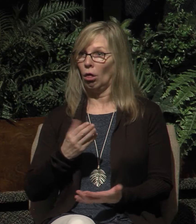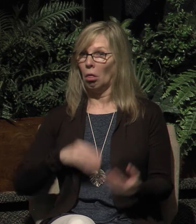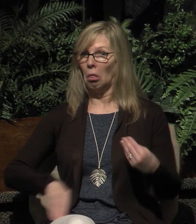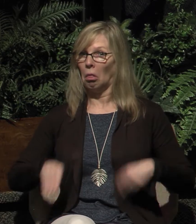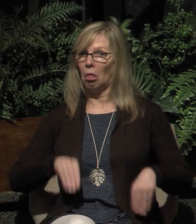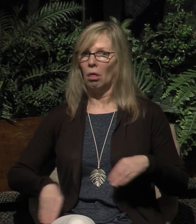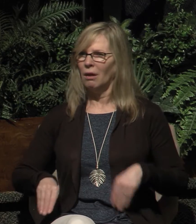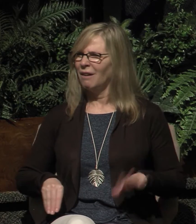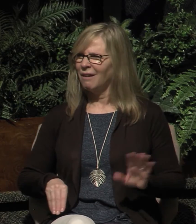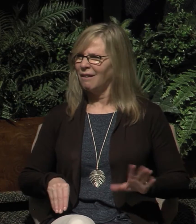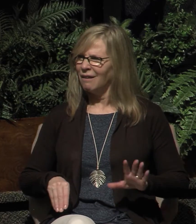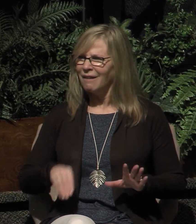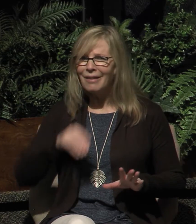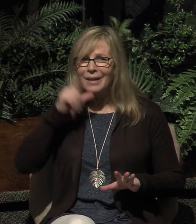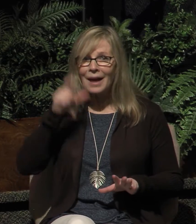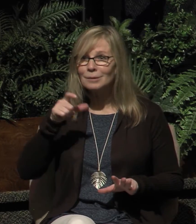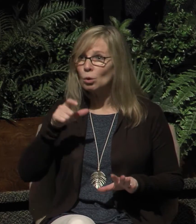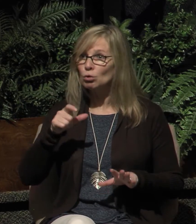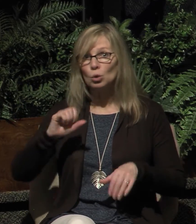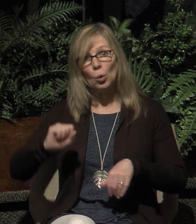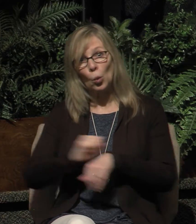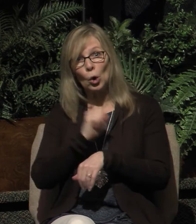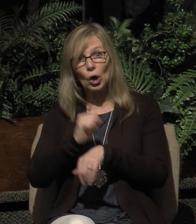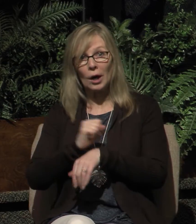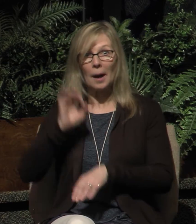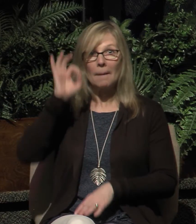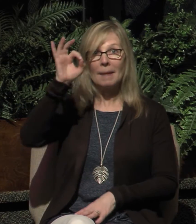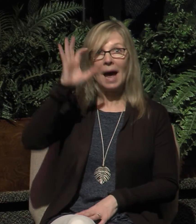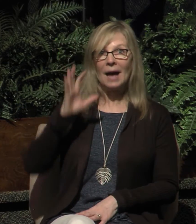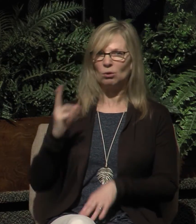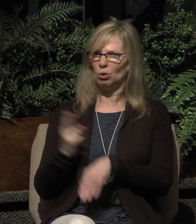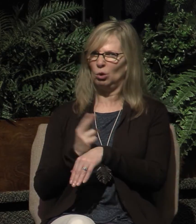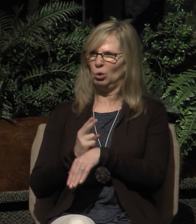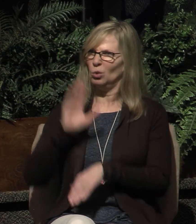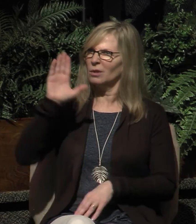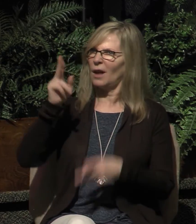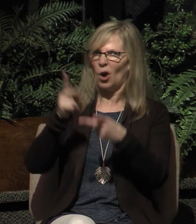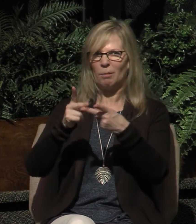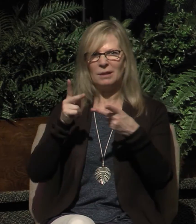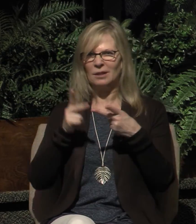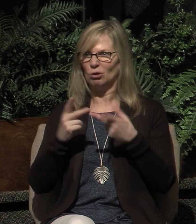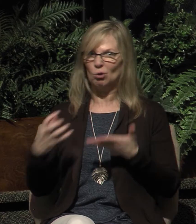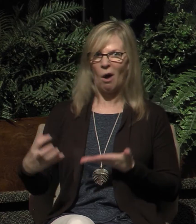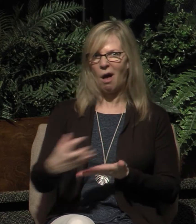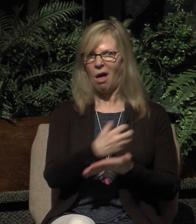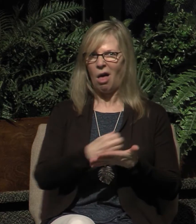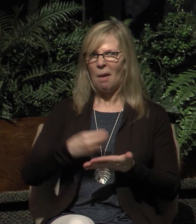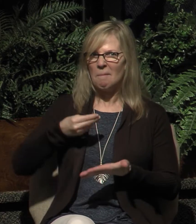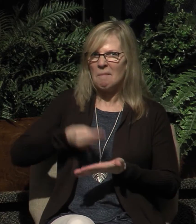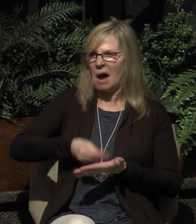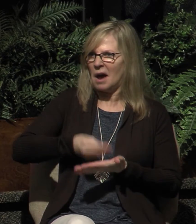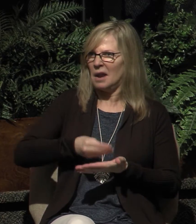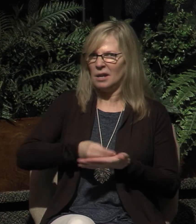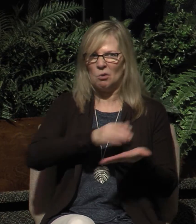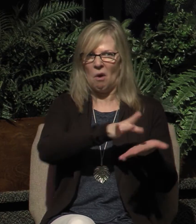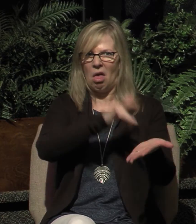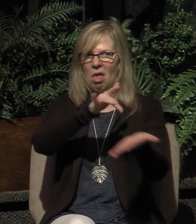words, they are not to do the work of a pastor in order to use their position and their influence to make money by exploiting the people of their wealth.